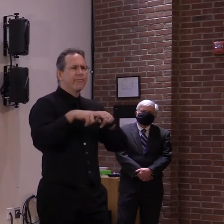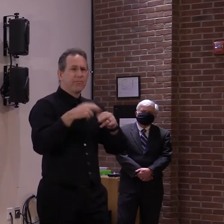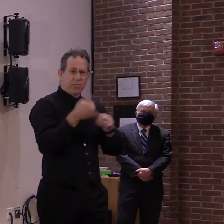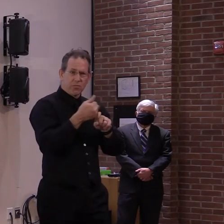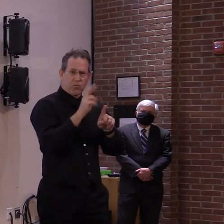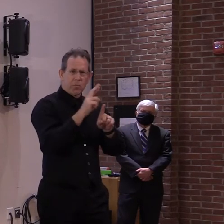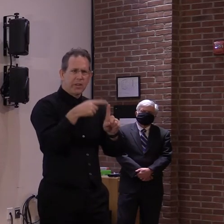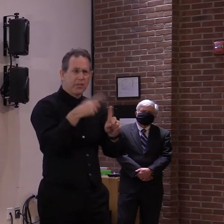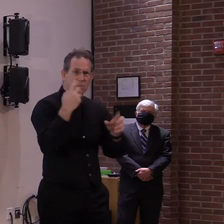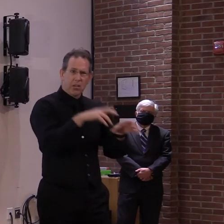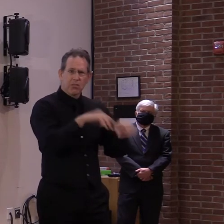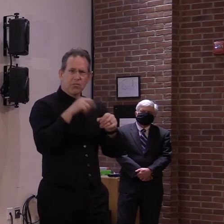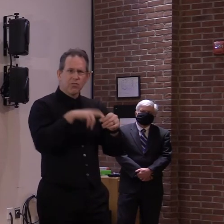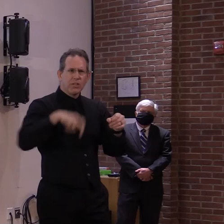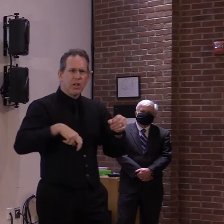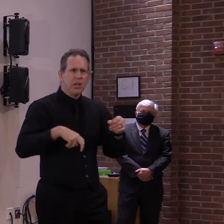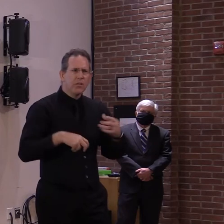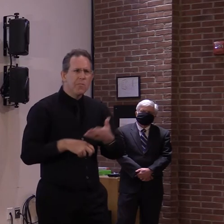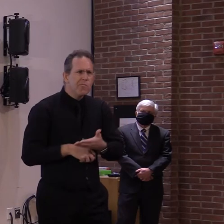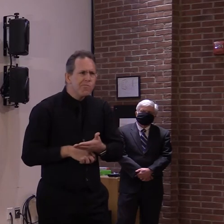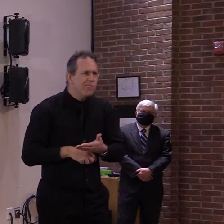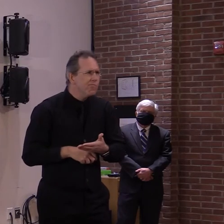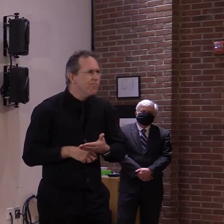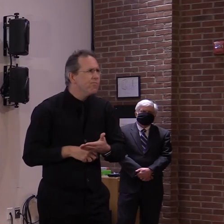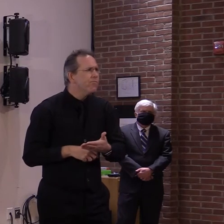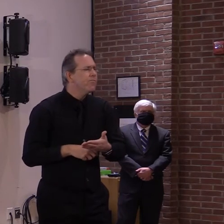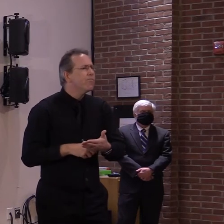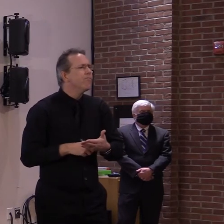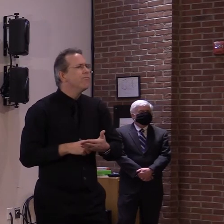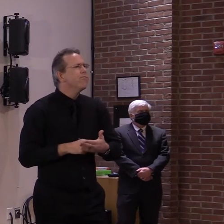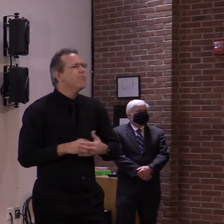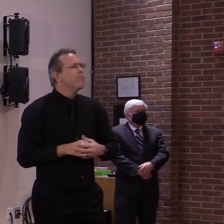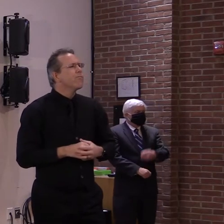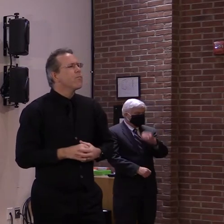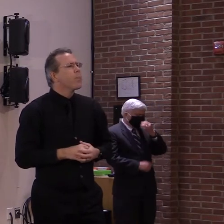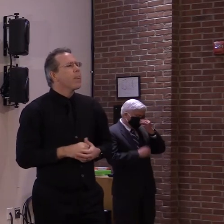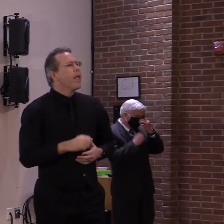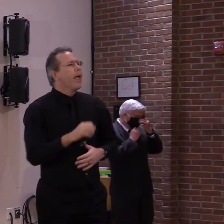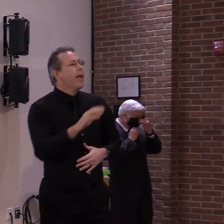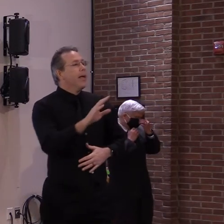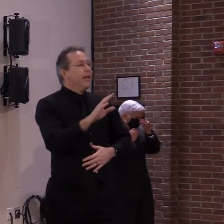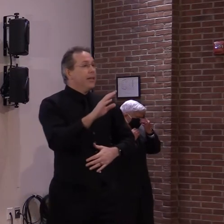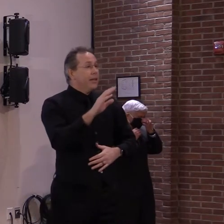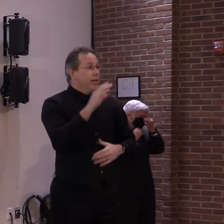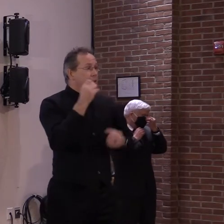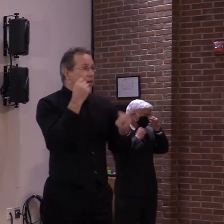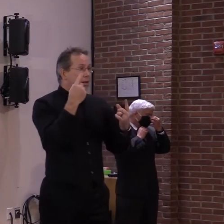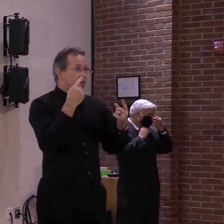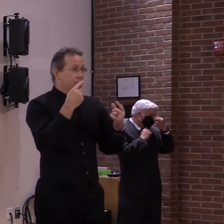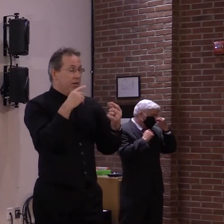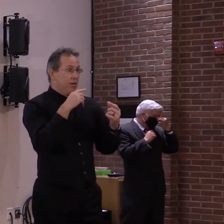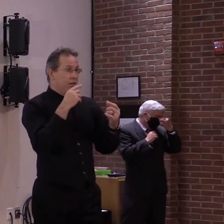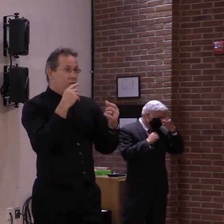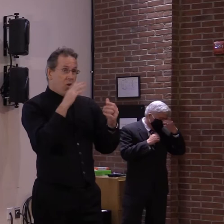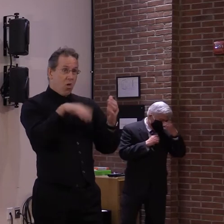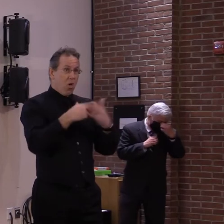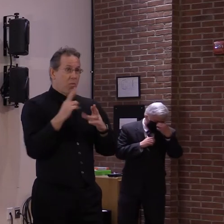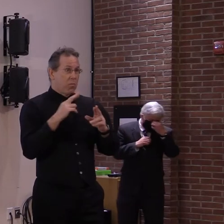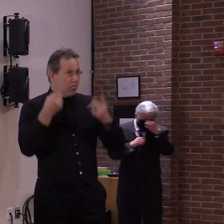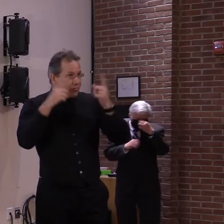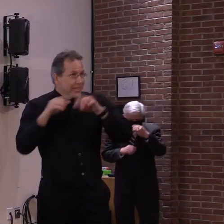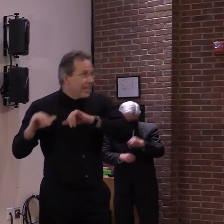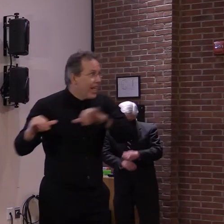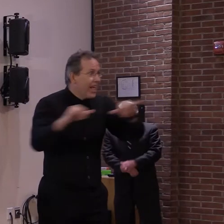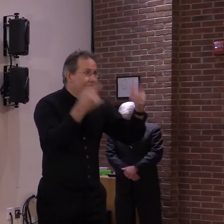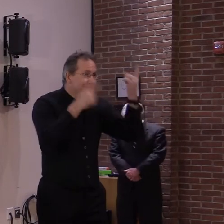party, uh, have to do some soul searching as to what, uh, the party represents and, and having, uh, uh,